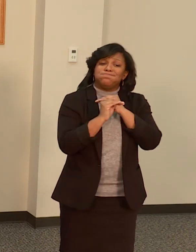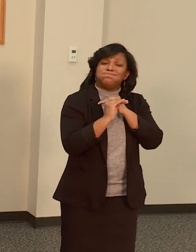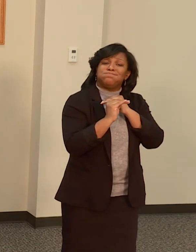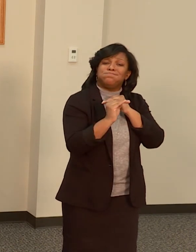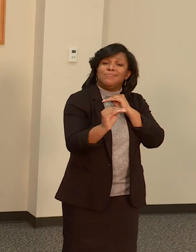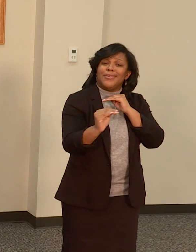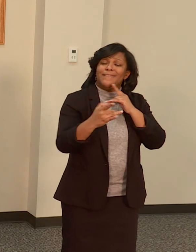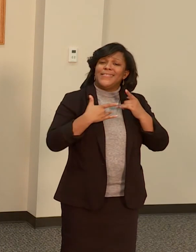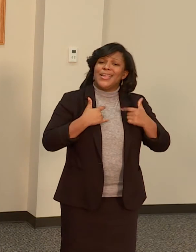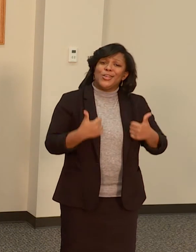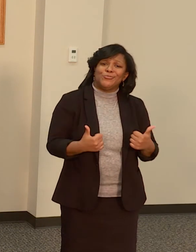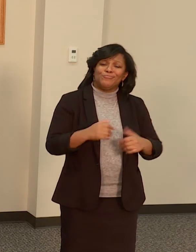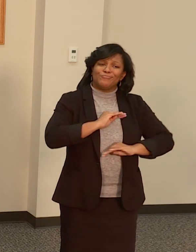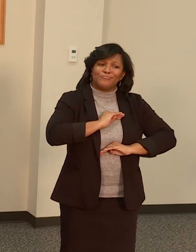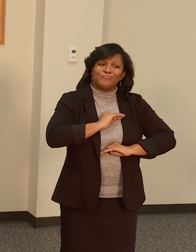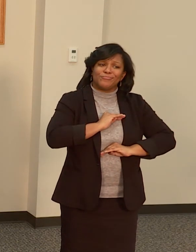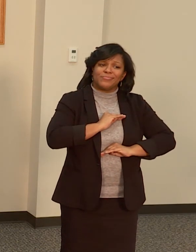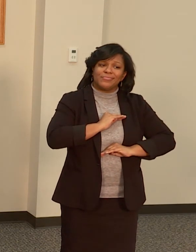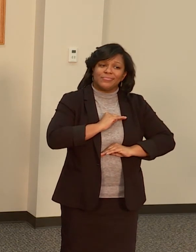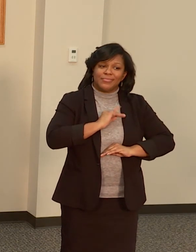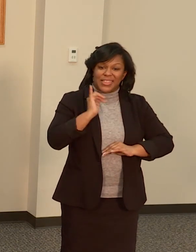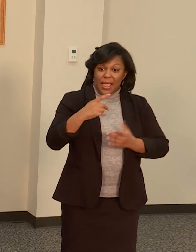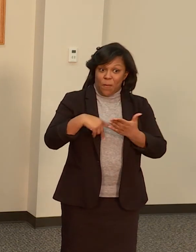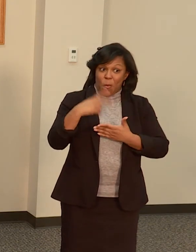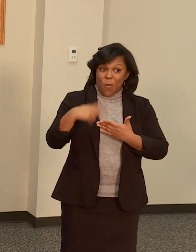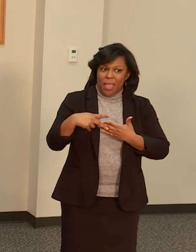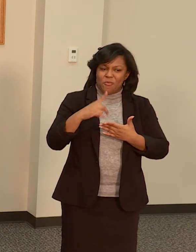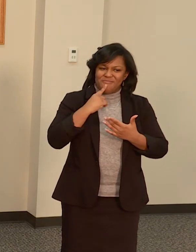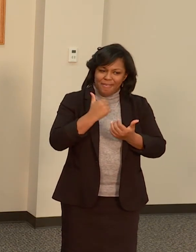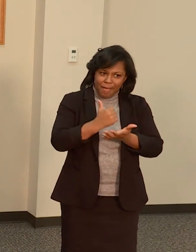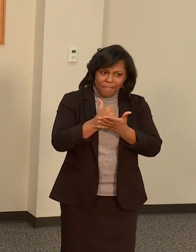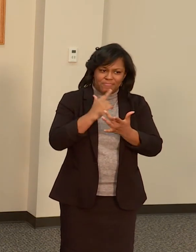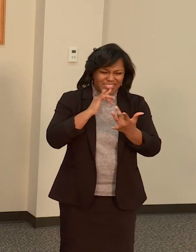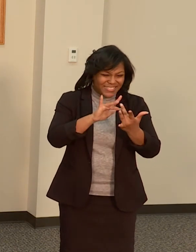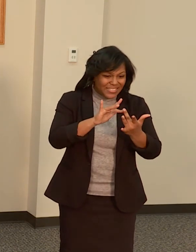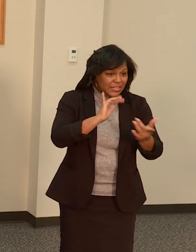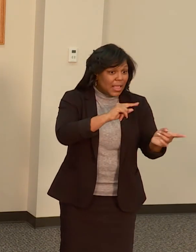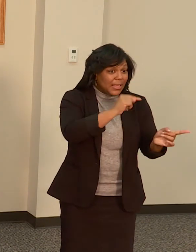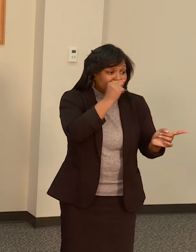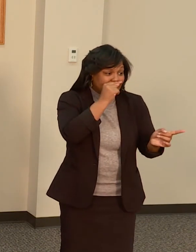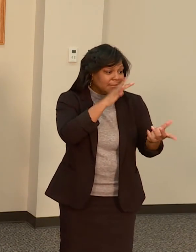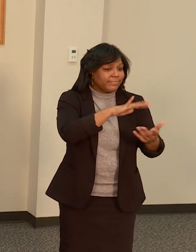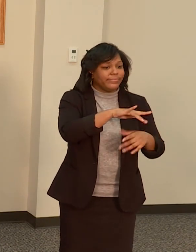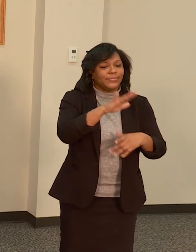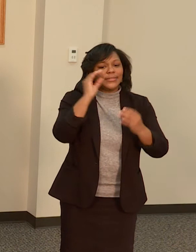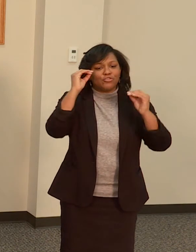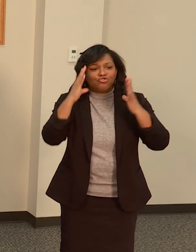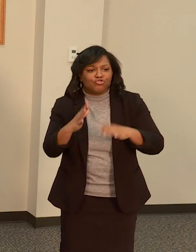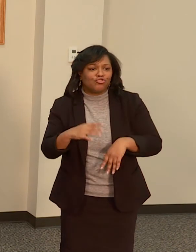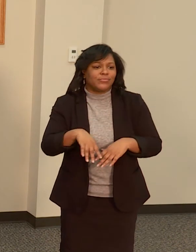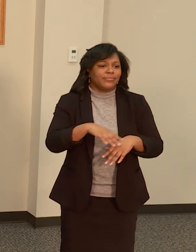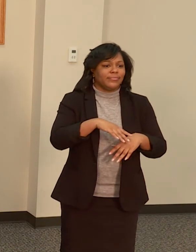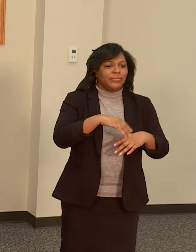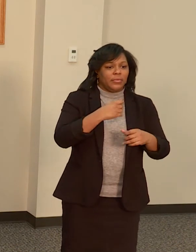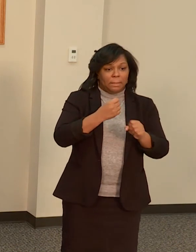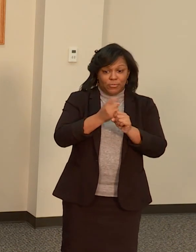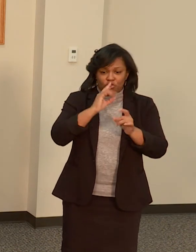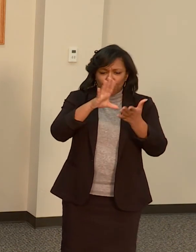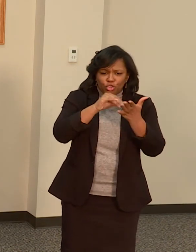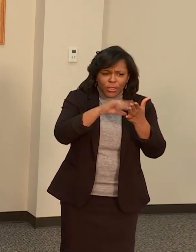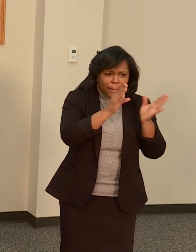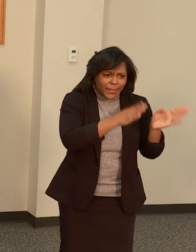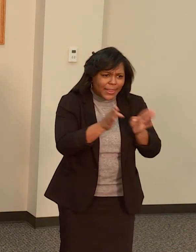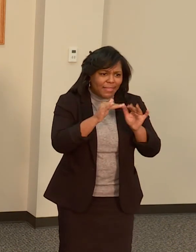with my kids teachers and be involved in their learning plan and helping them progress and reach their goals. We've even turned a dense space in our home